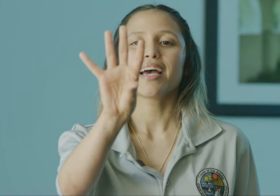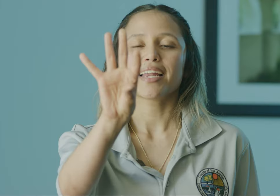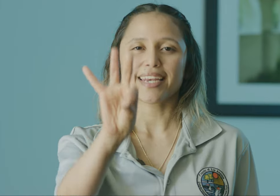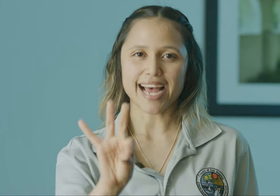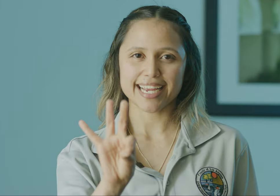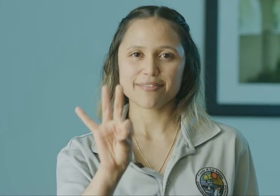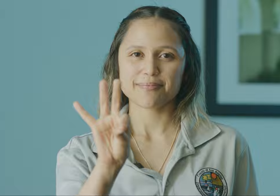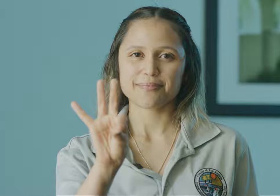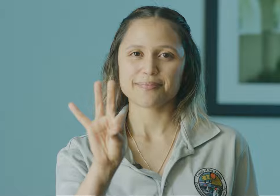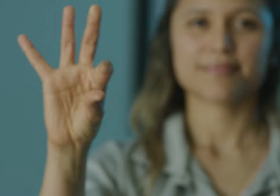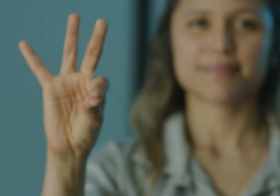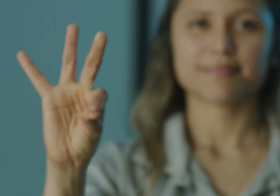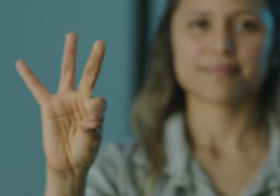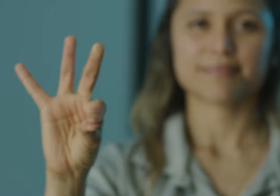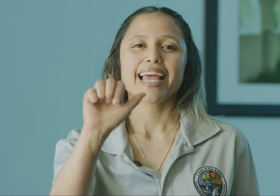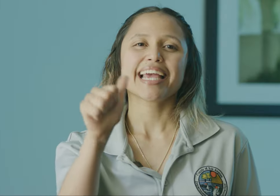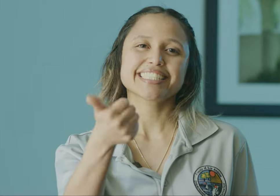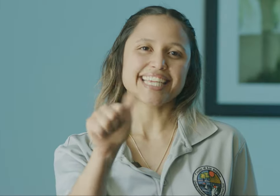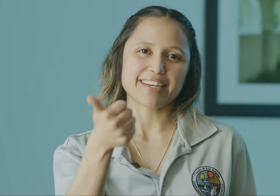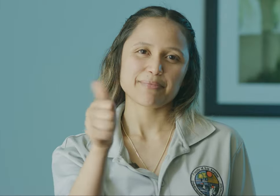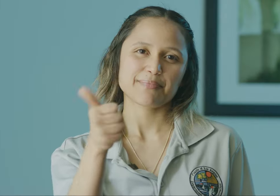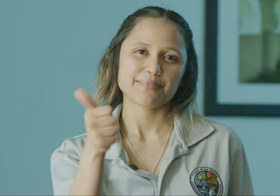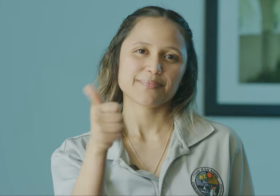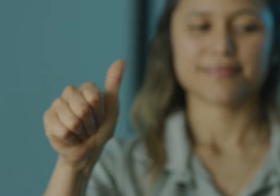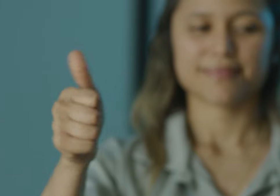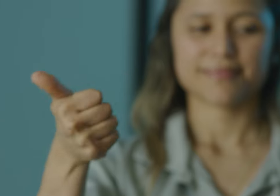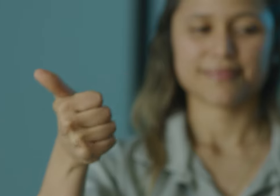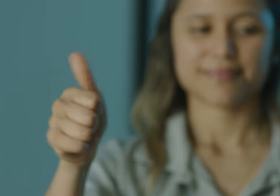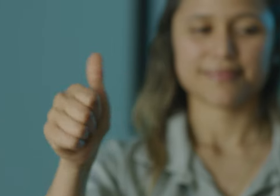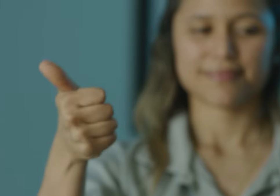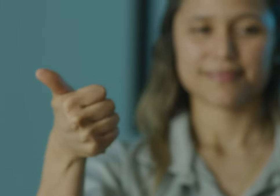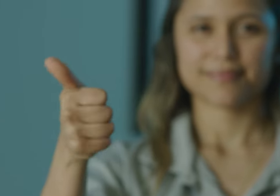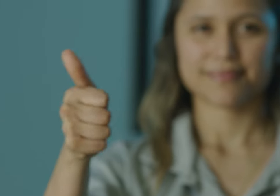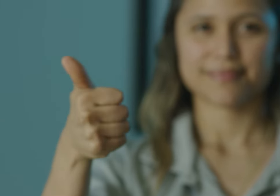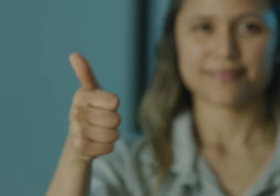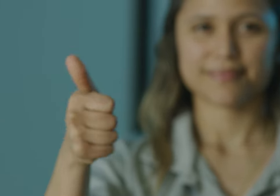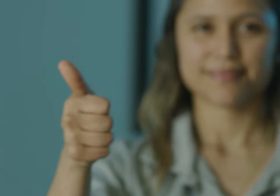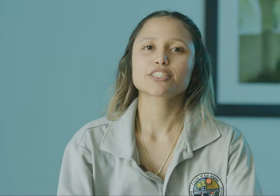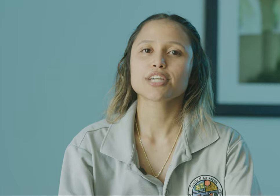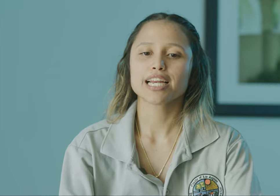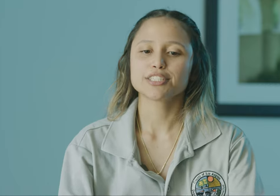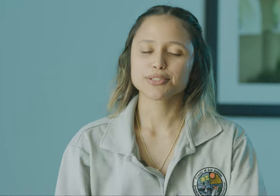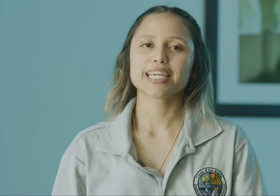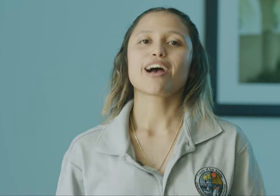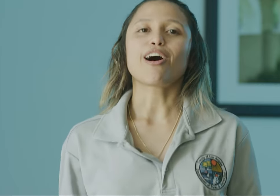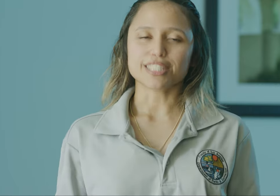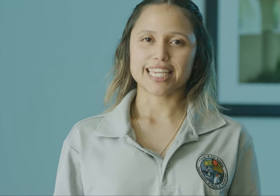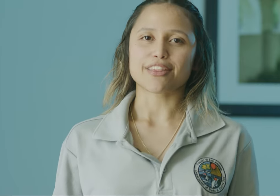Nine. And ten. Great job. So let's try to do it all together